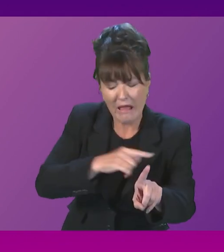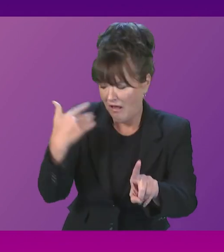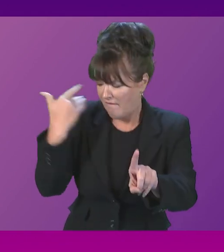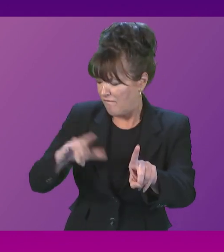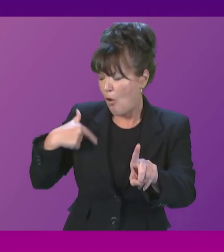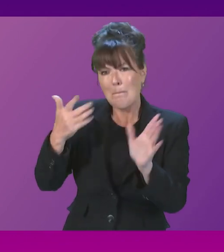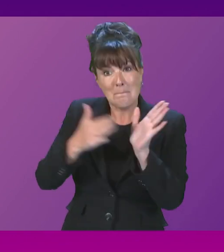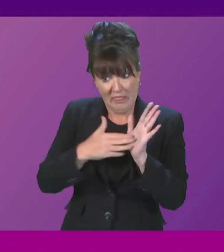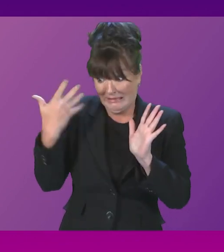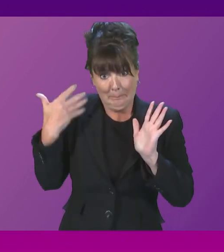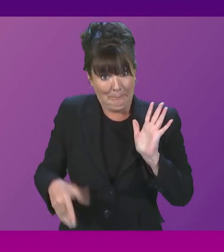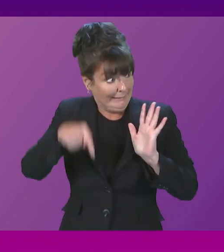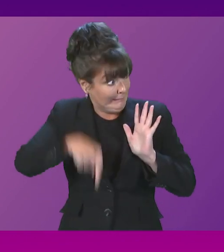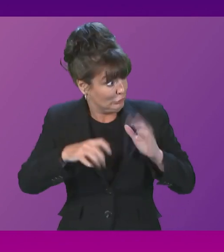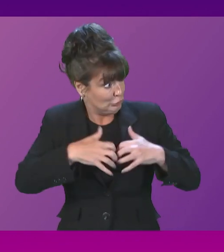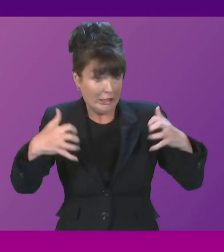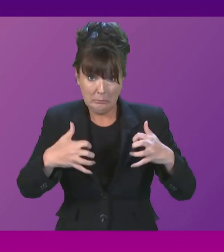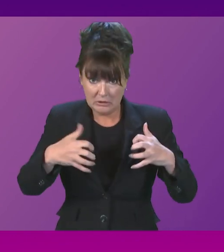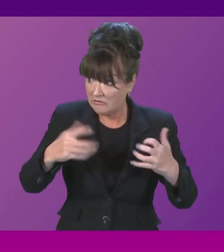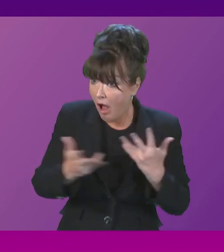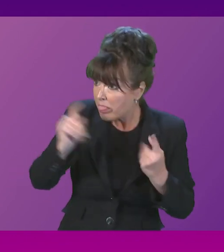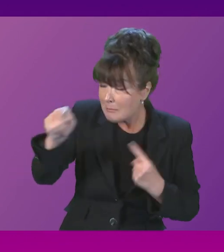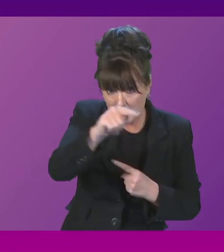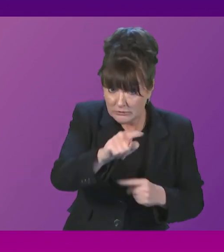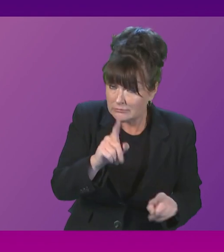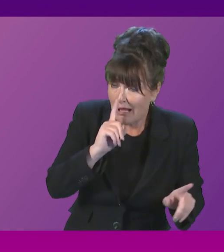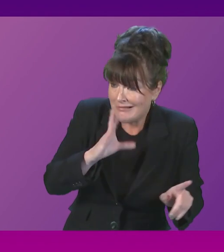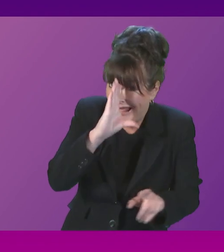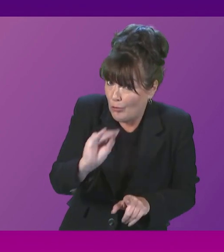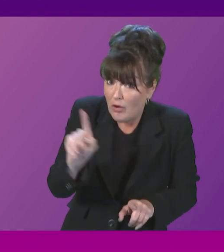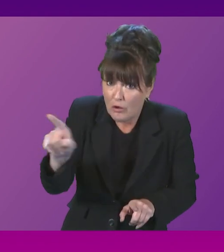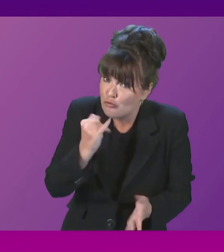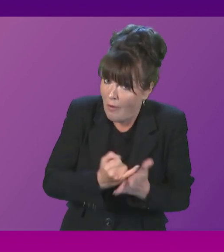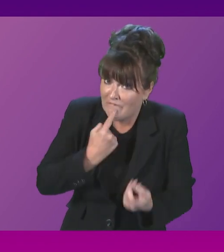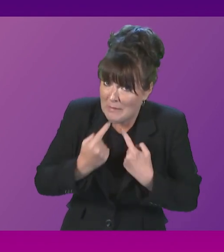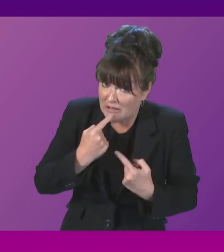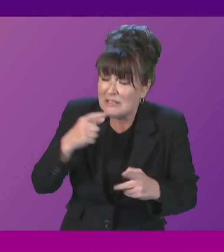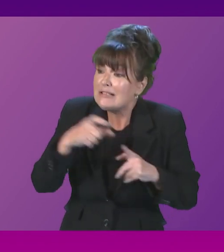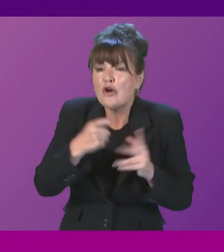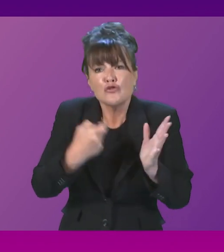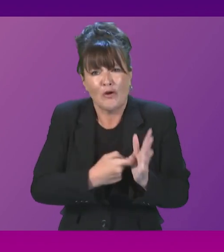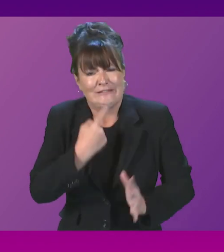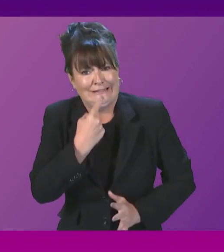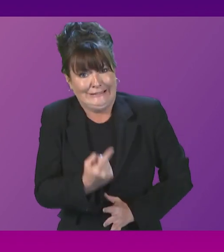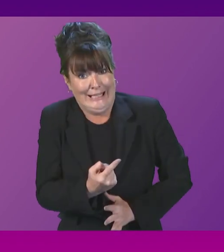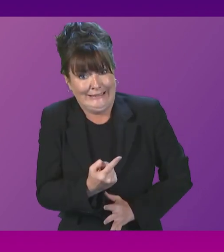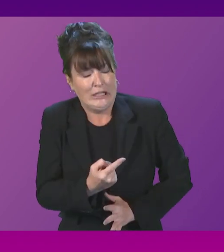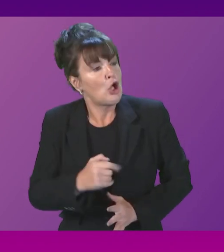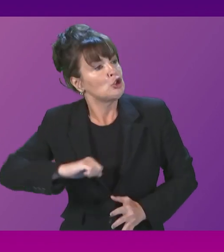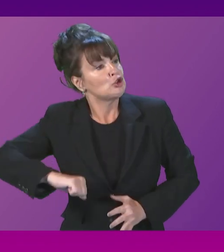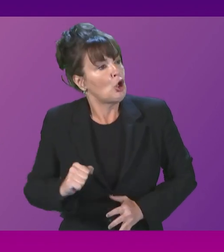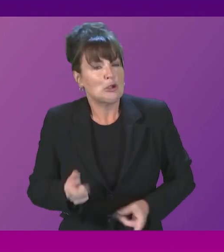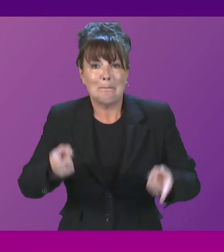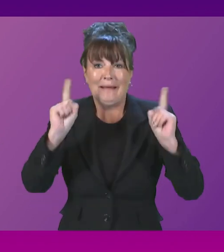have alleged in this chamber and elsewhere, wrongly, I hasten to add, that Scottish ministers directed,